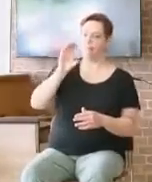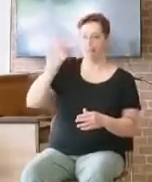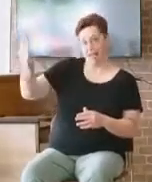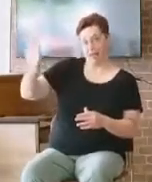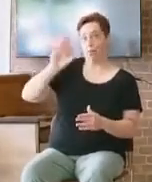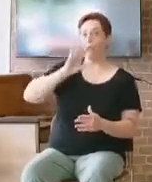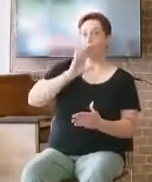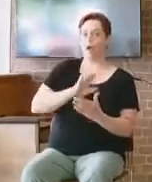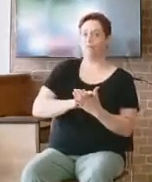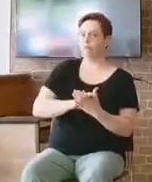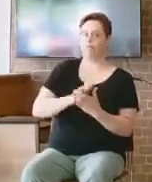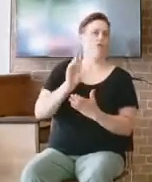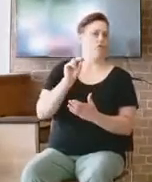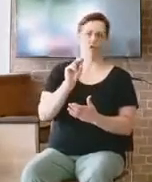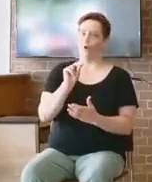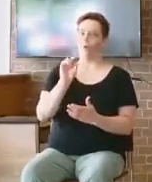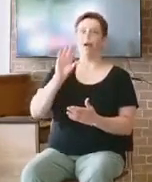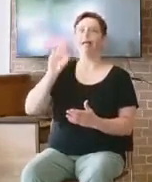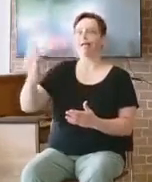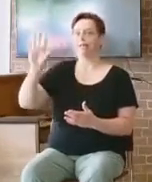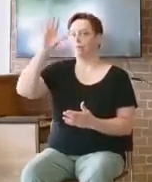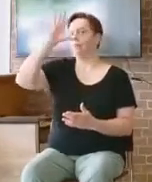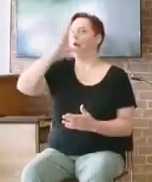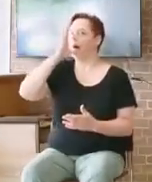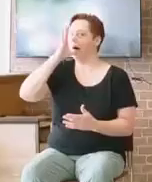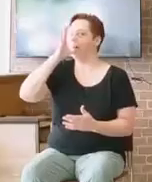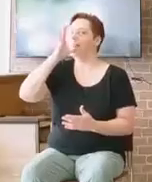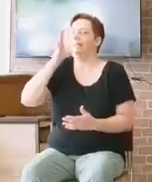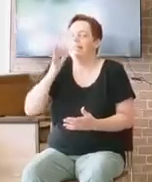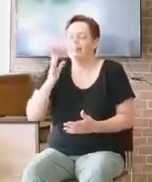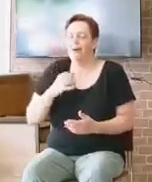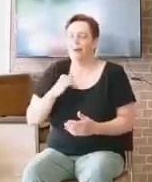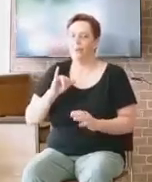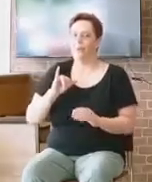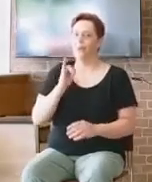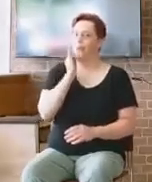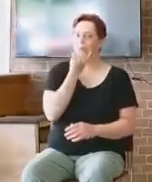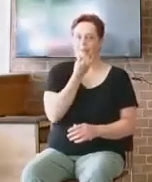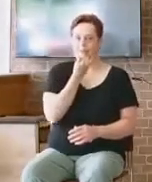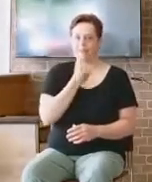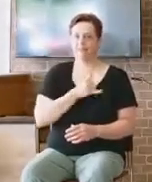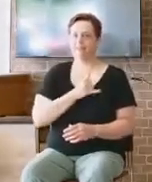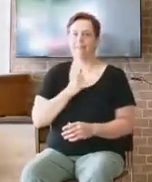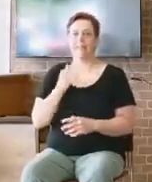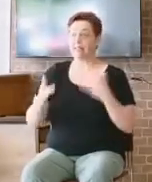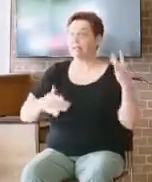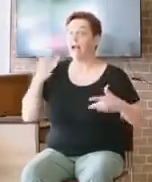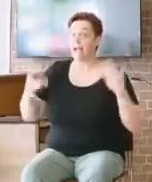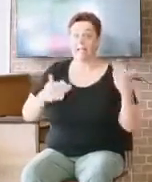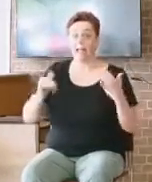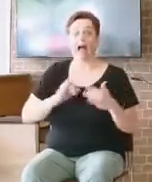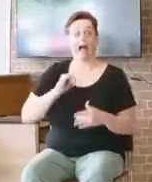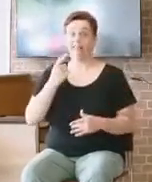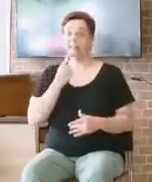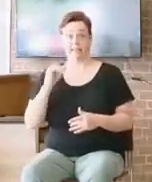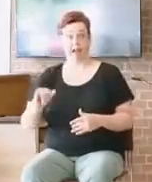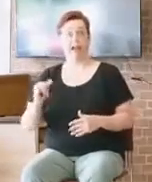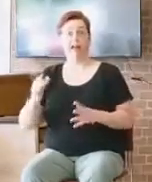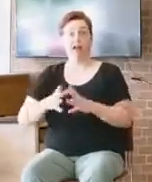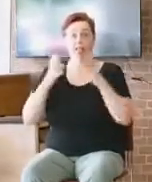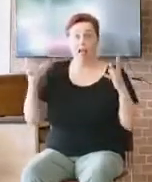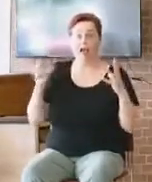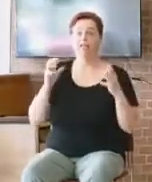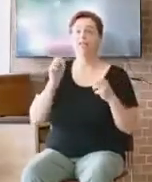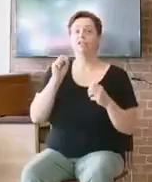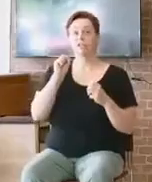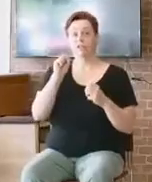August 9th, and that's super exciting. And, uh, can't wait. I say super exciting a lot, don't I? You're just like, yeah, I said it in the video, but you know